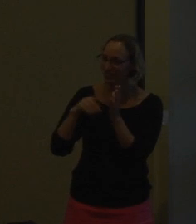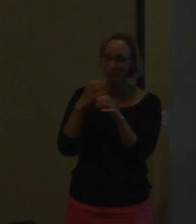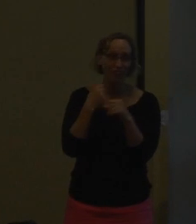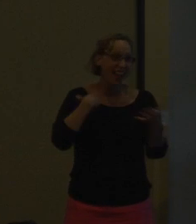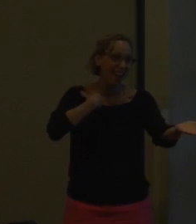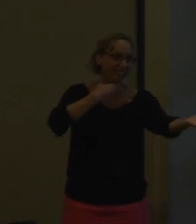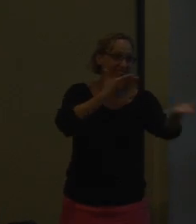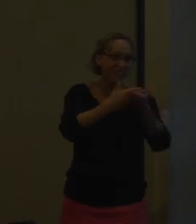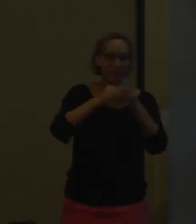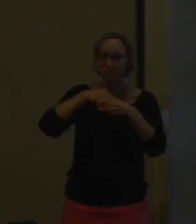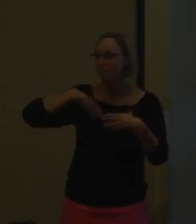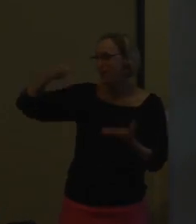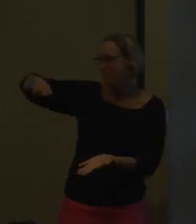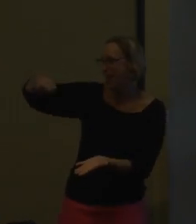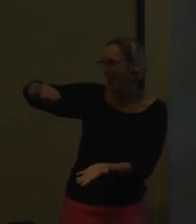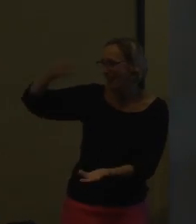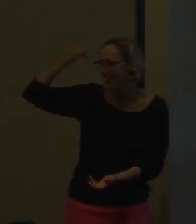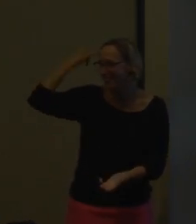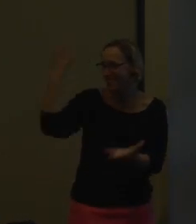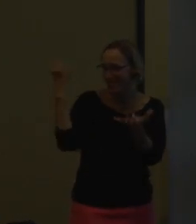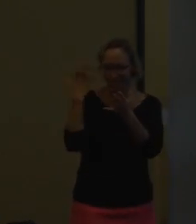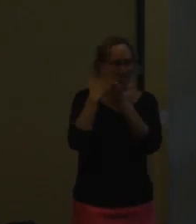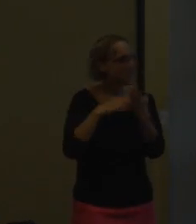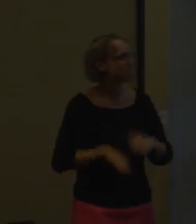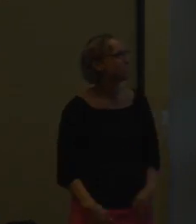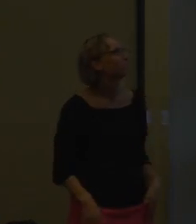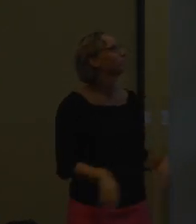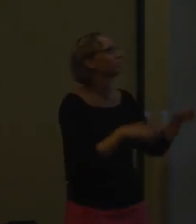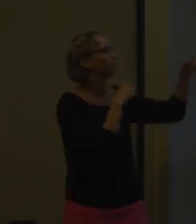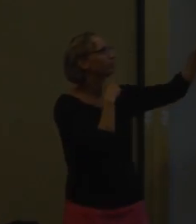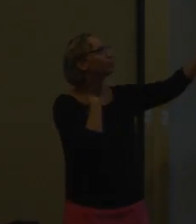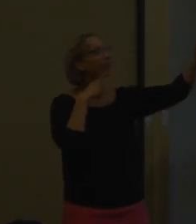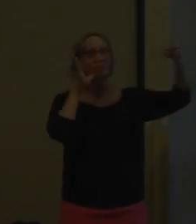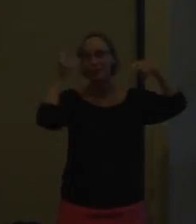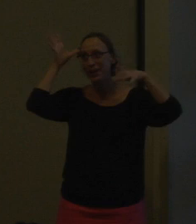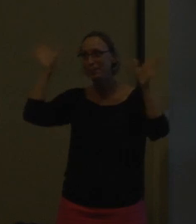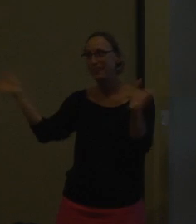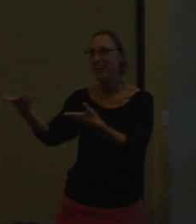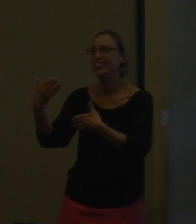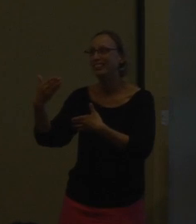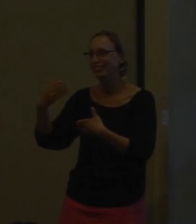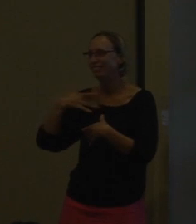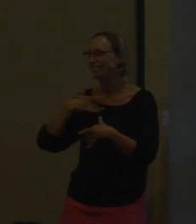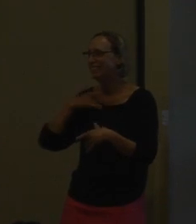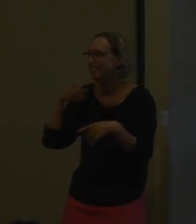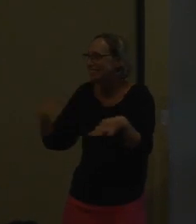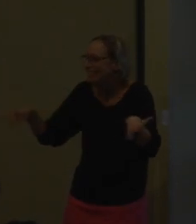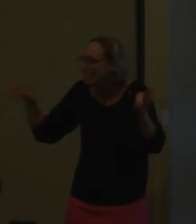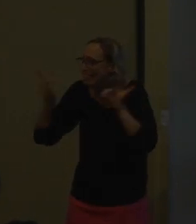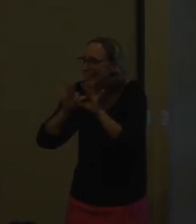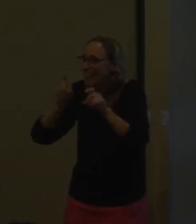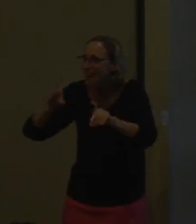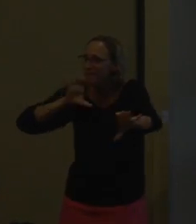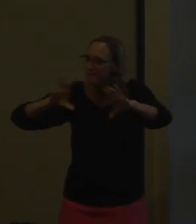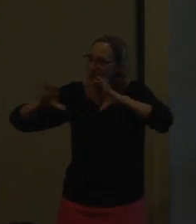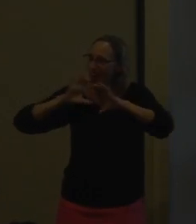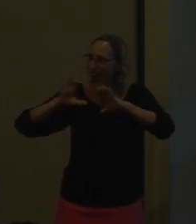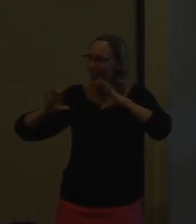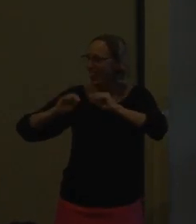There's 11 different, I actually have some in my bag if you want some. I have some briefs for the teachers and stuff like that. But it's very